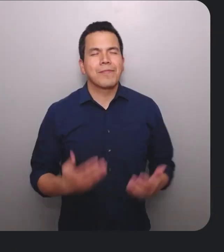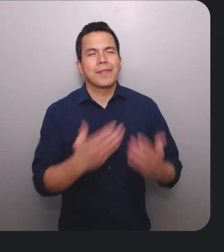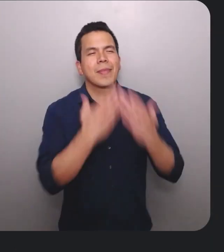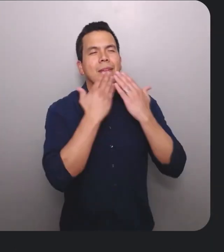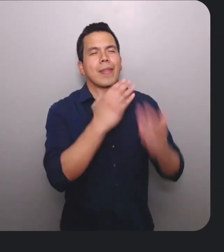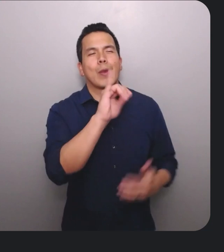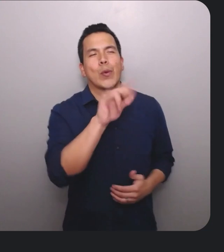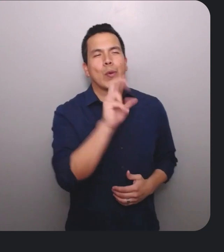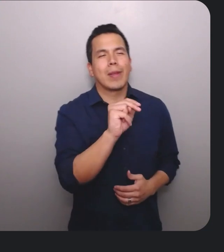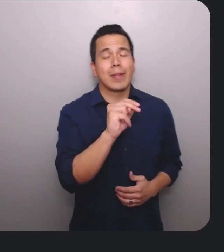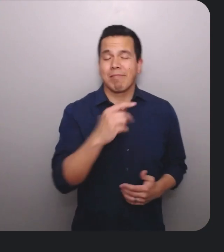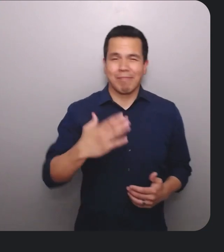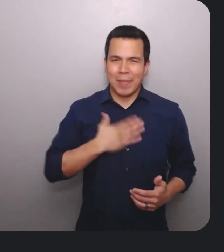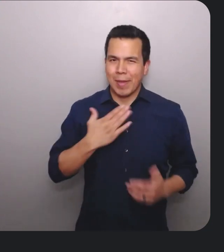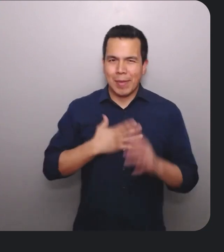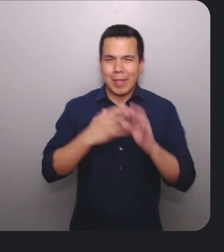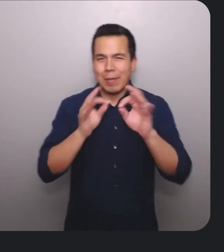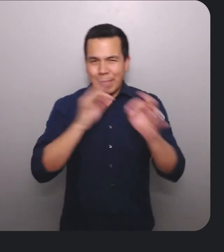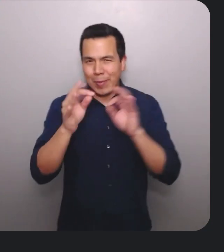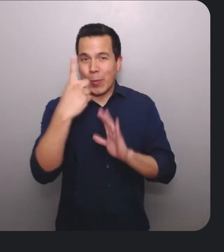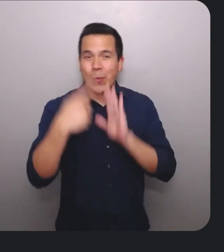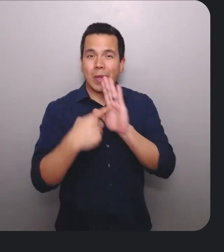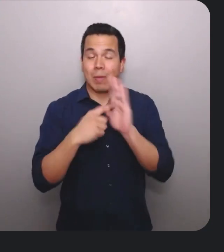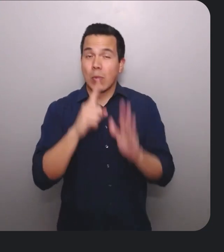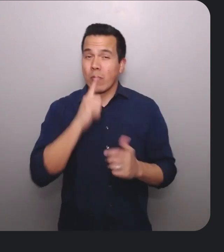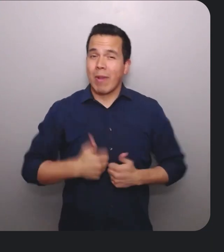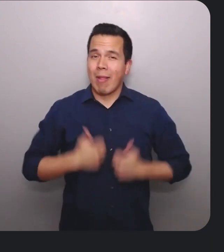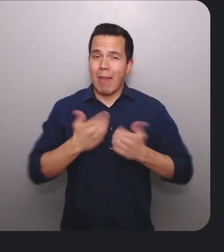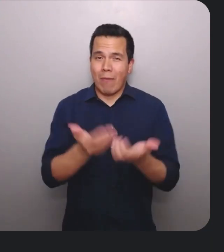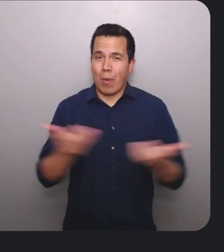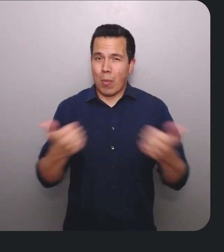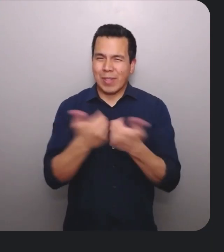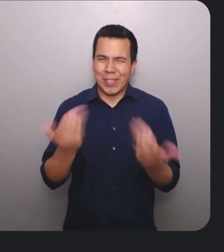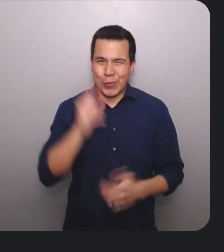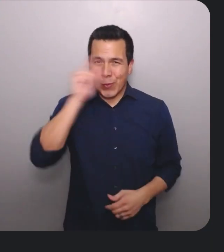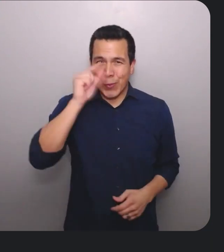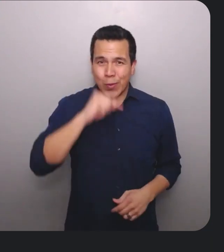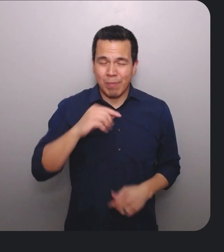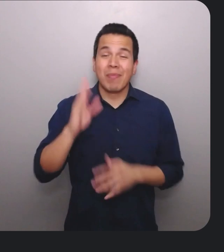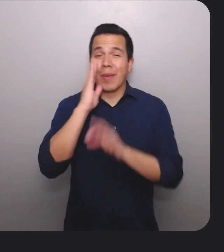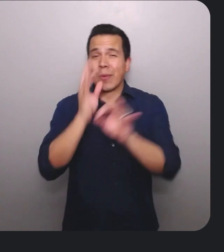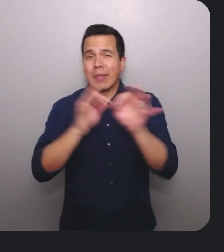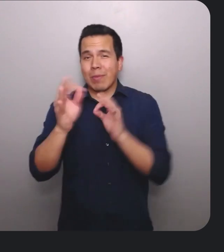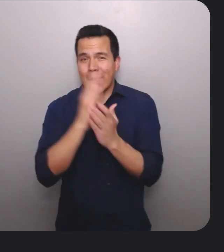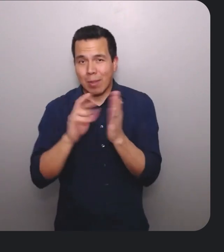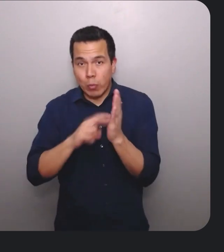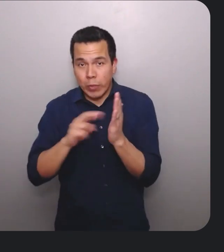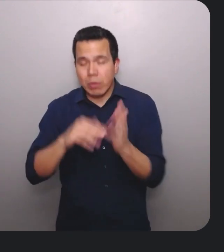Thanks Julian. I'd love to give you an example of a real-life component challenge that we had here at Google. I'll discuss some of the research that went into designing